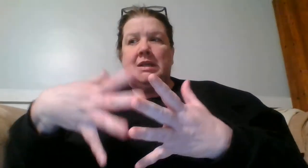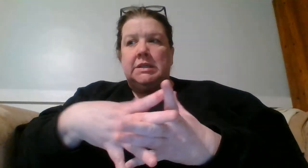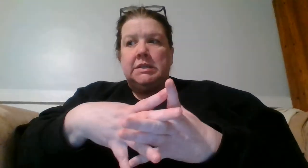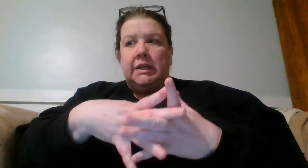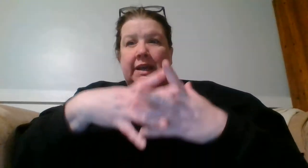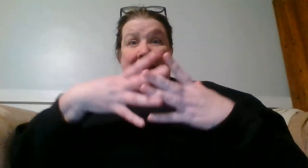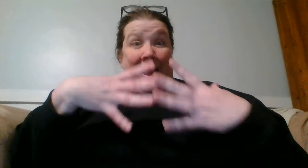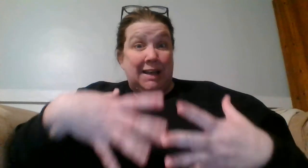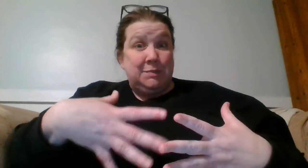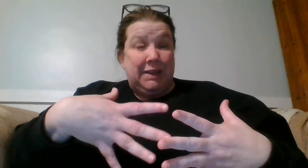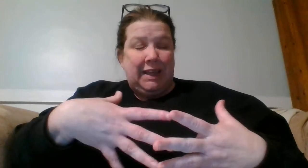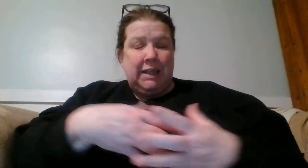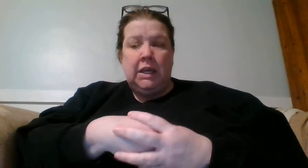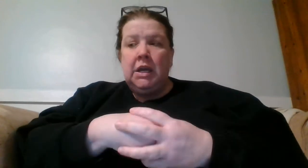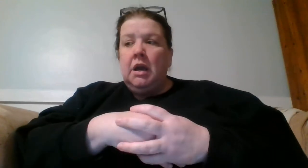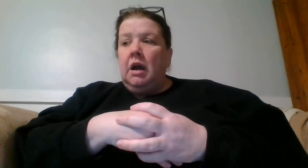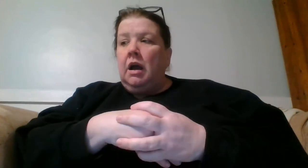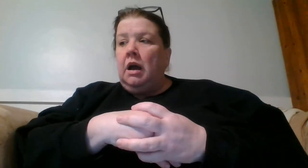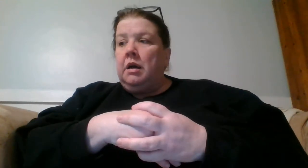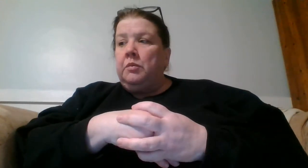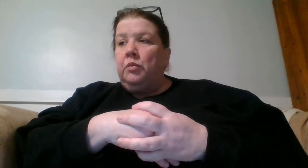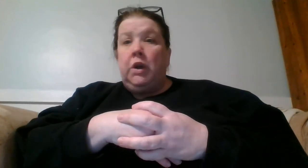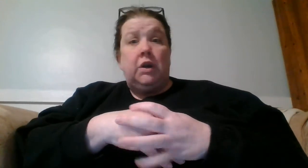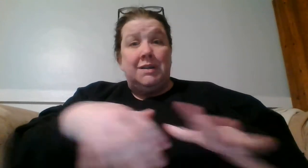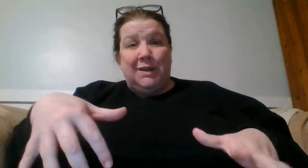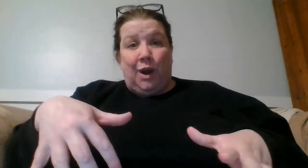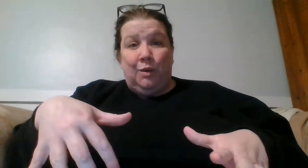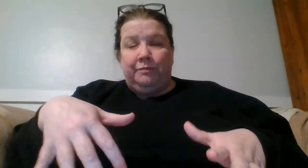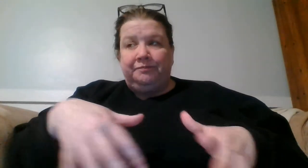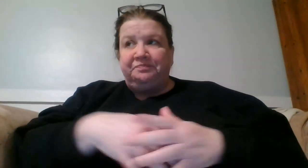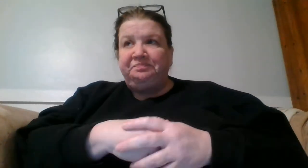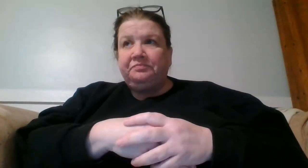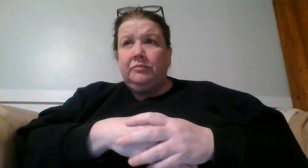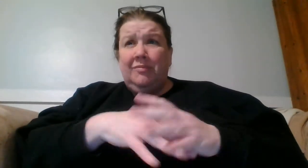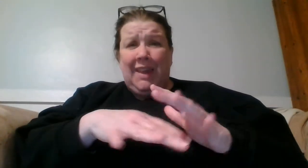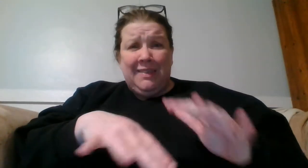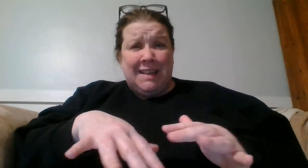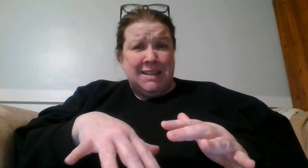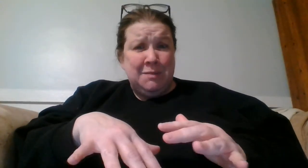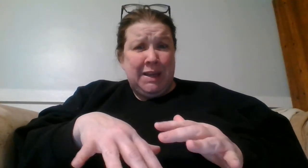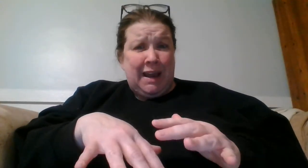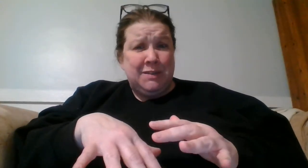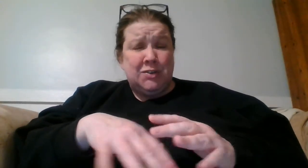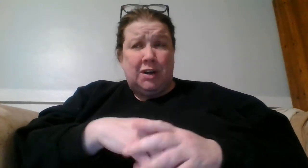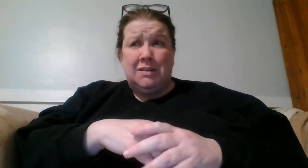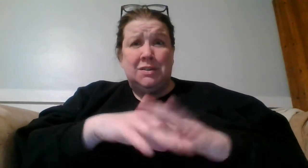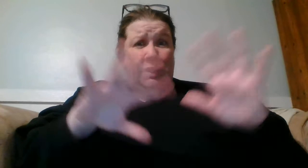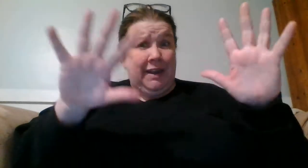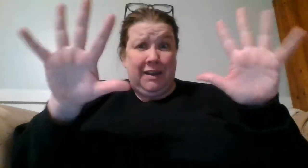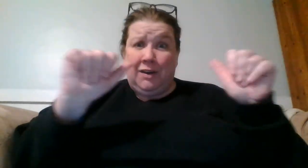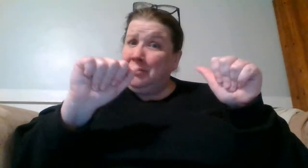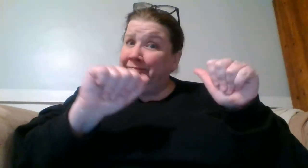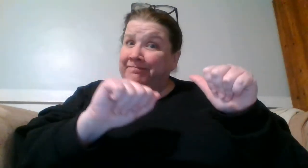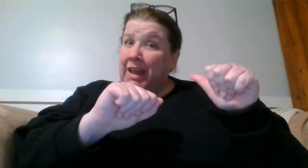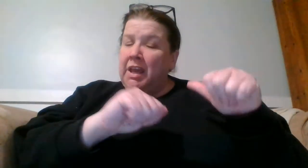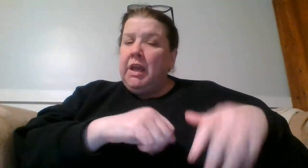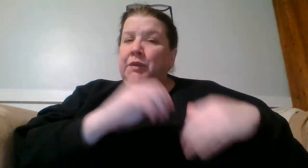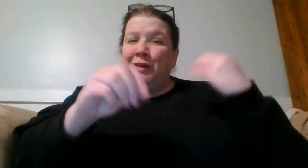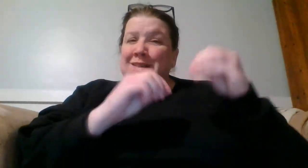consistent like it has been lately, we're good to go. That's going to be kind of a struggle. So hey, you know, if you don't see